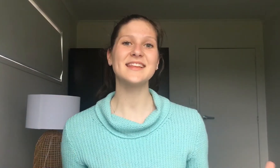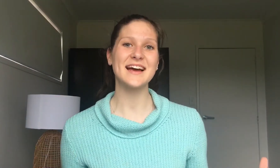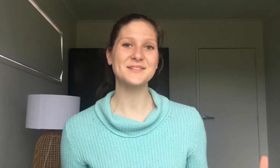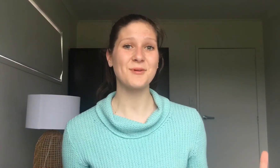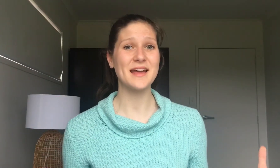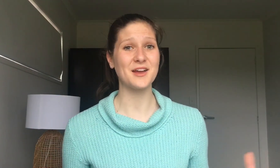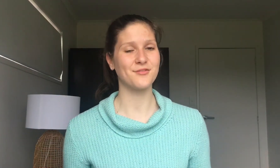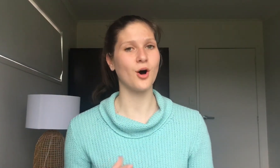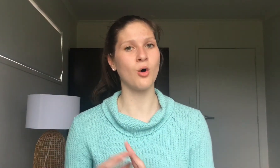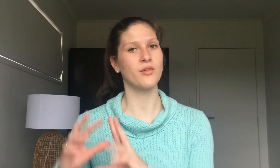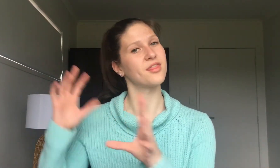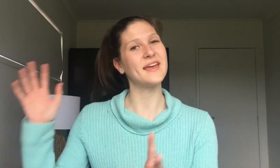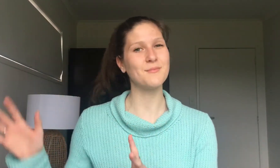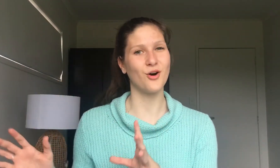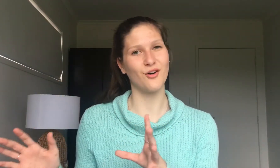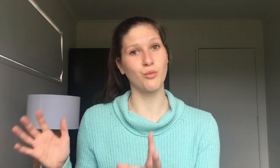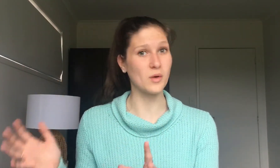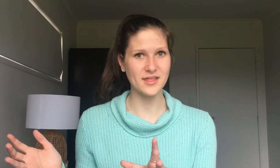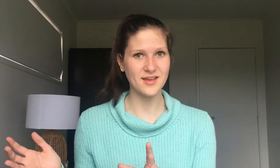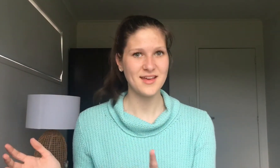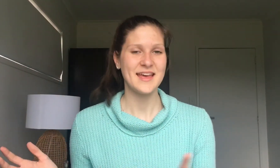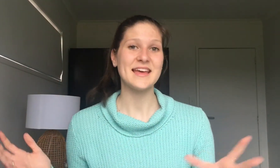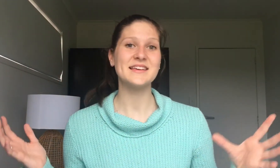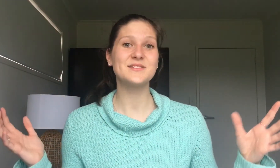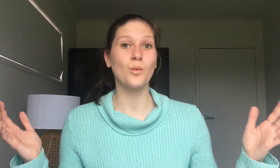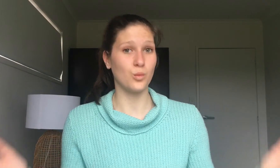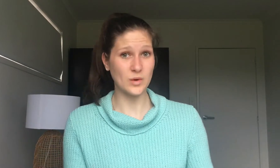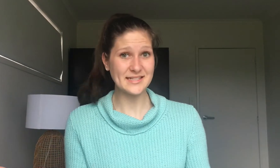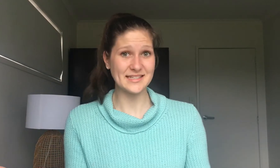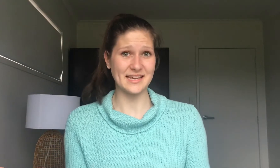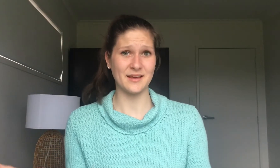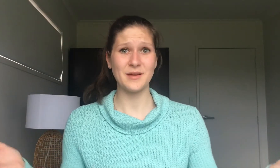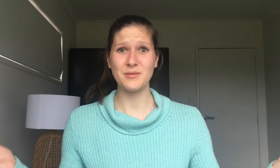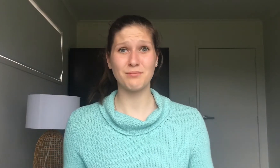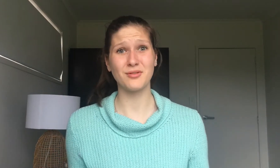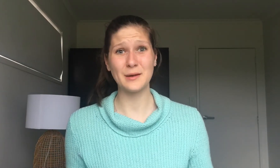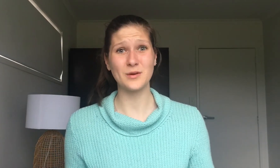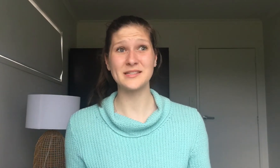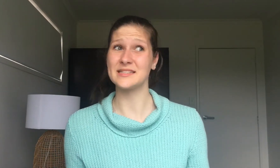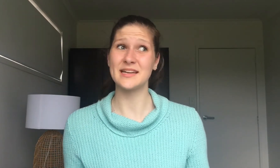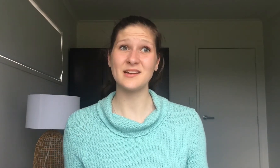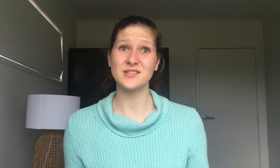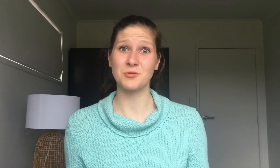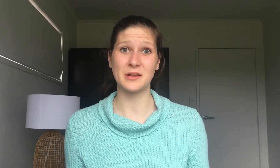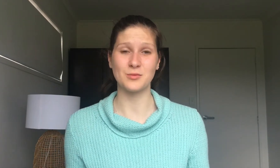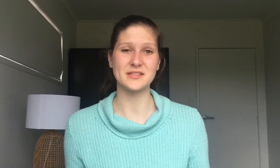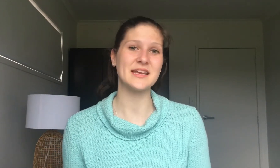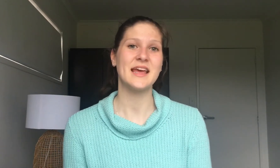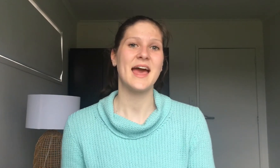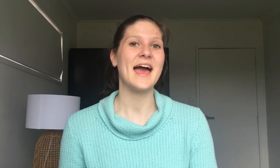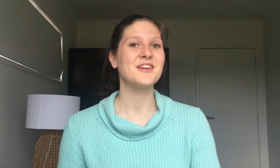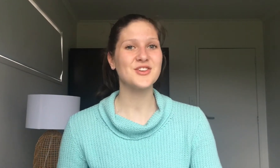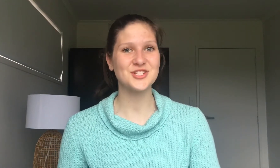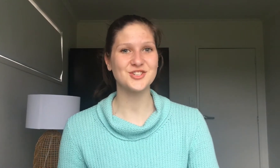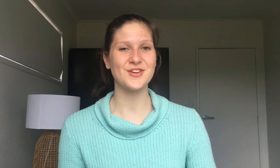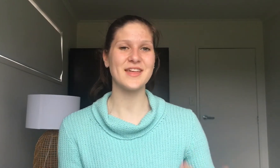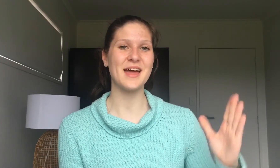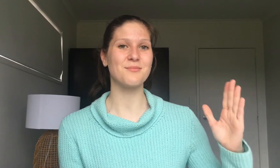last one out of the whole theme of weather is windy. may be pretty windy. Today was pretty windy and you can show that by